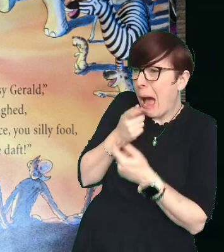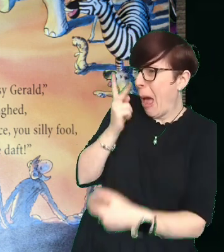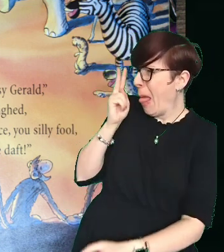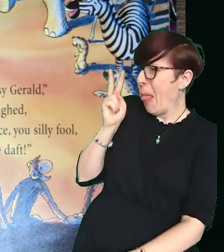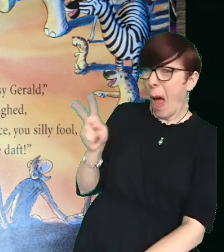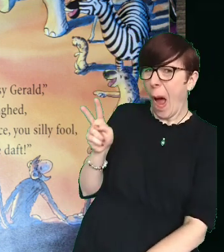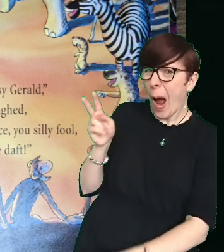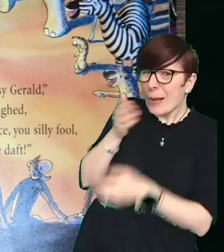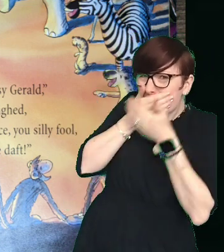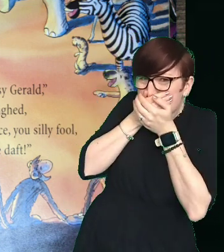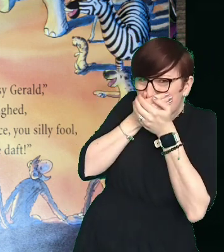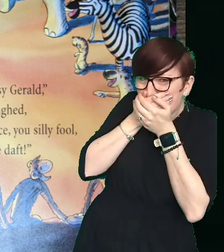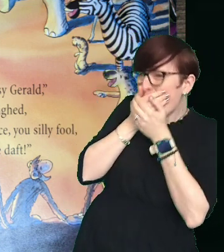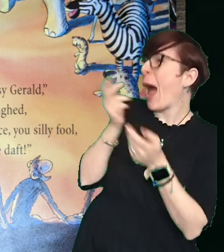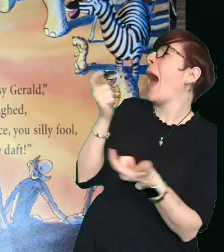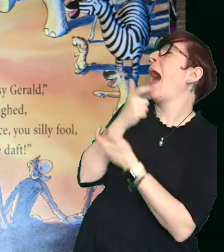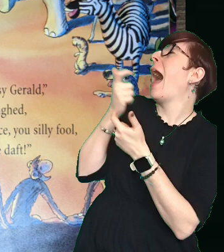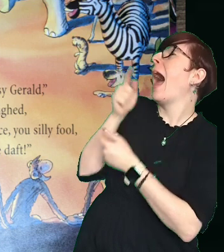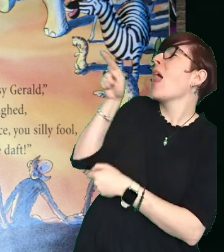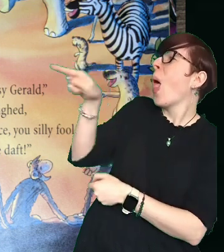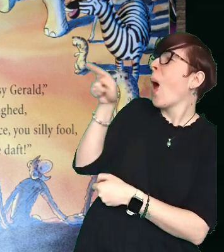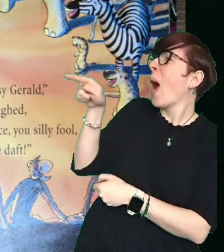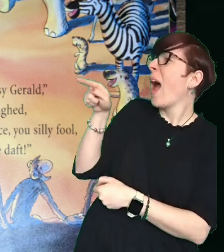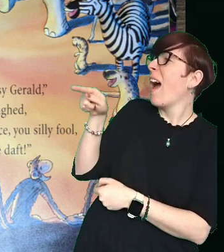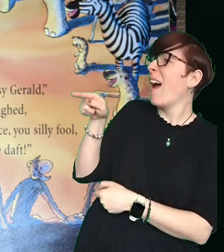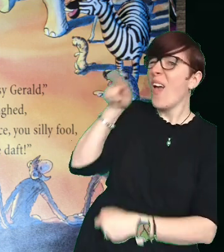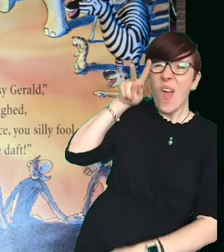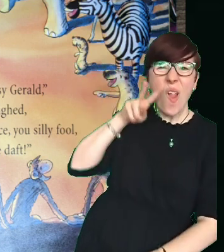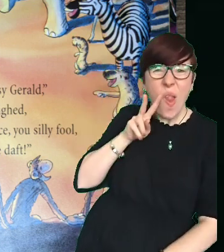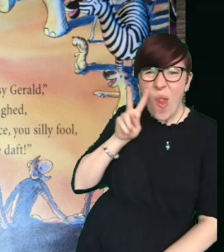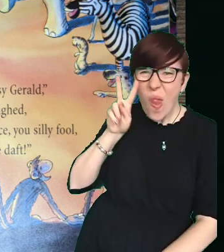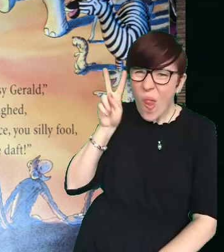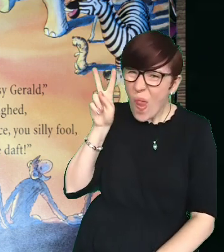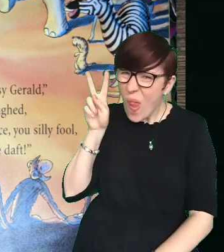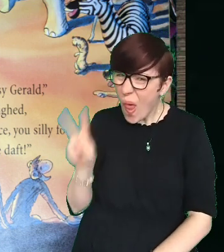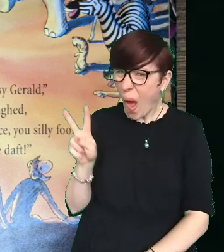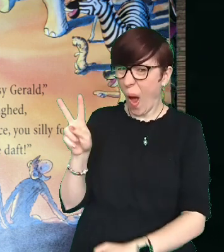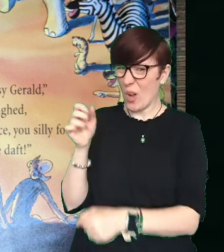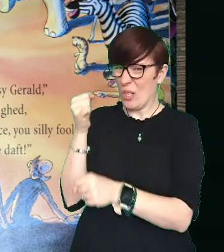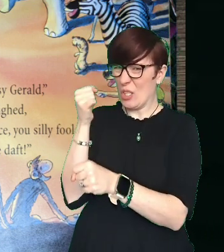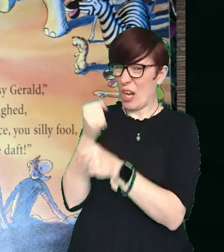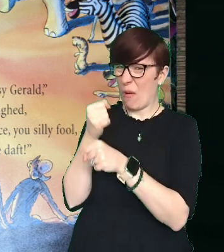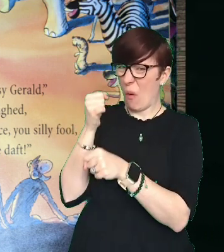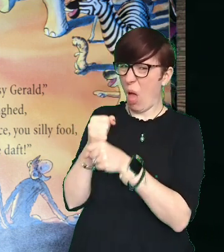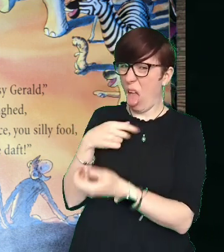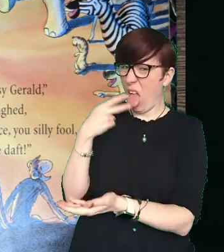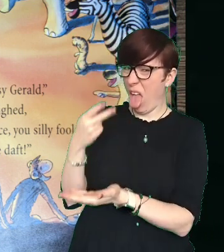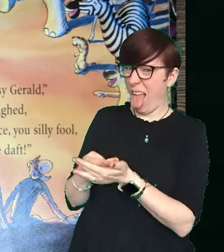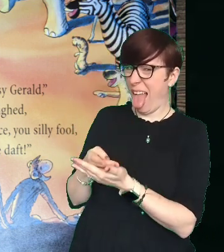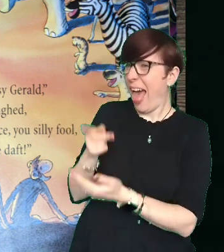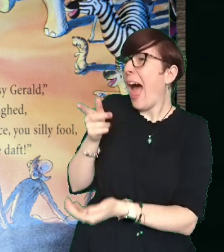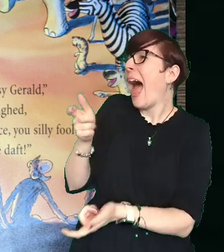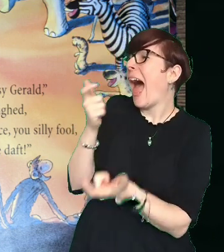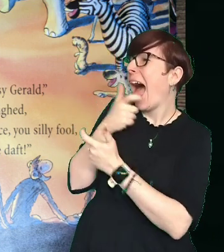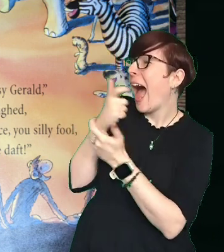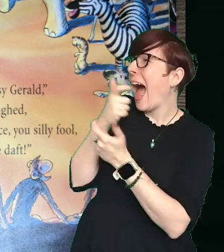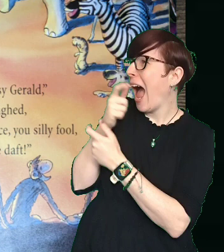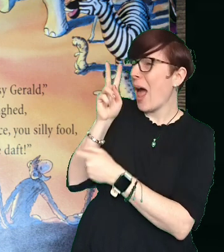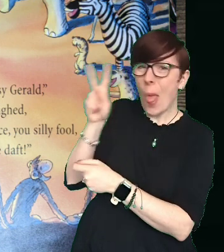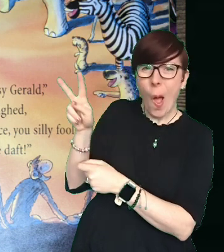soon began to roar. Hey, look at clumsy Gerald! The animals all laughed.